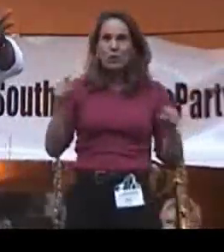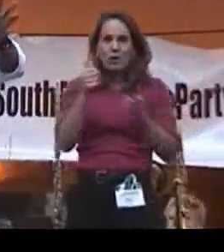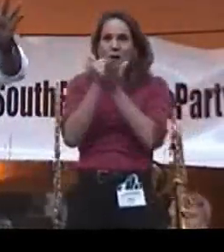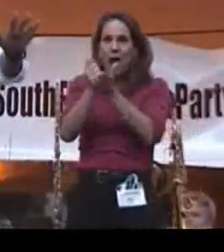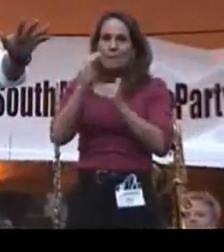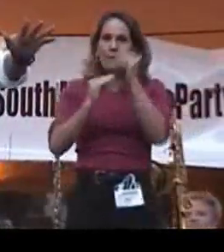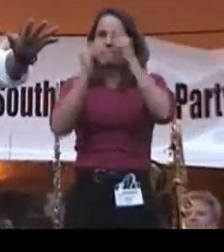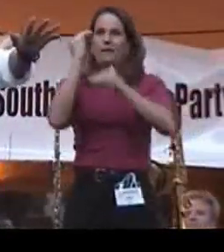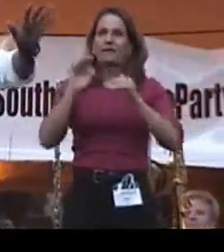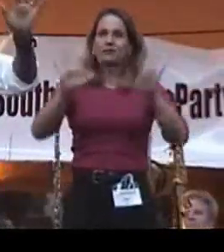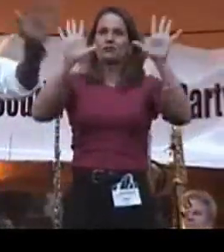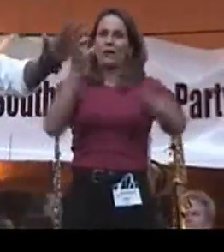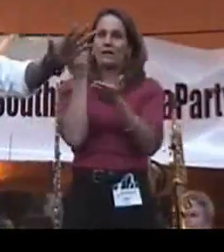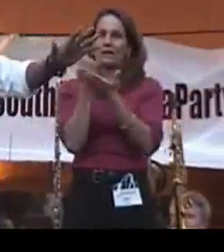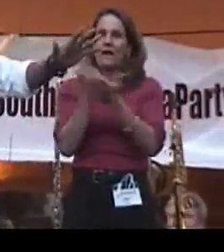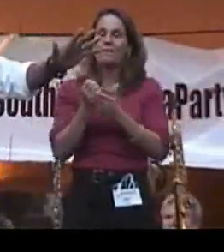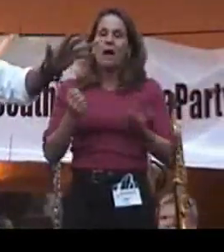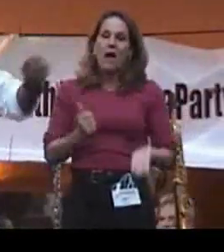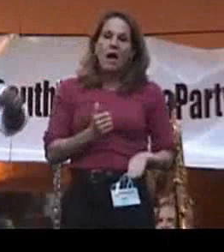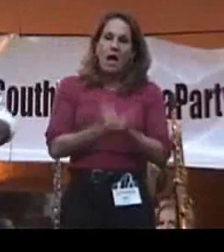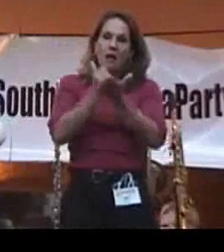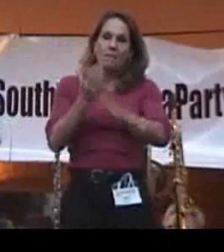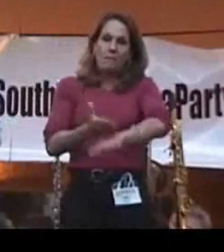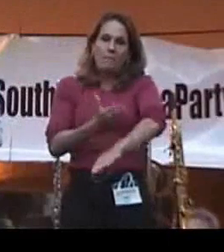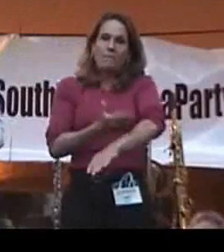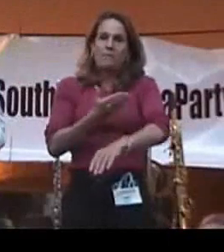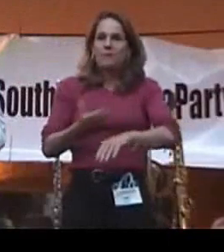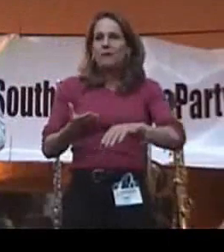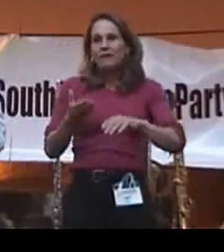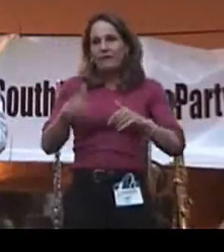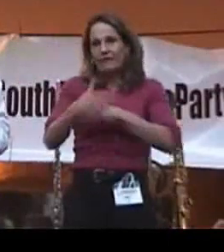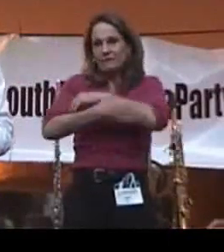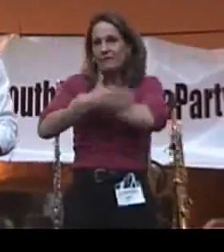helping to build this great economy, helping to build this great country.